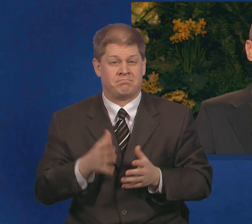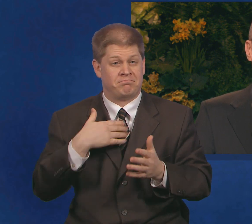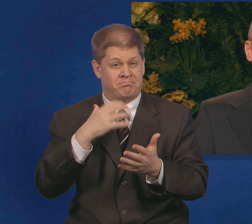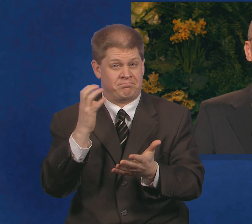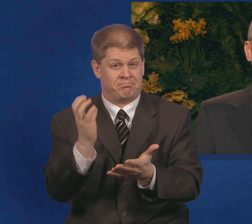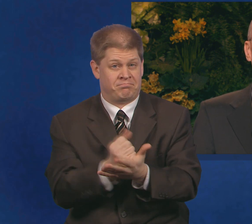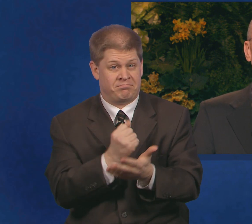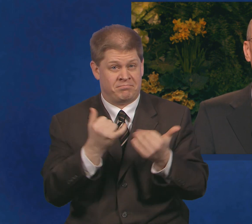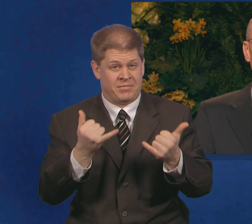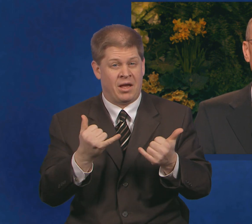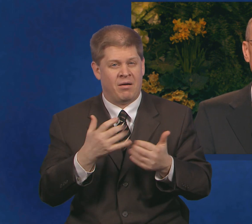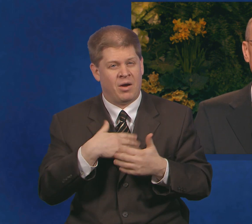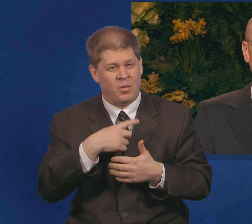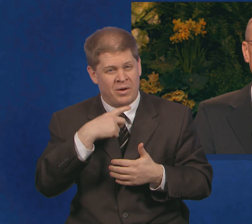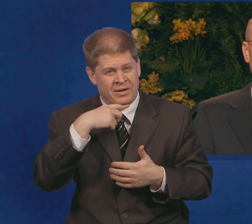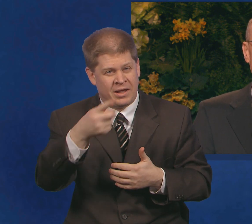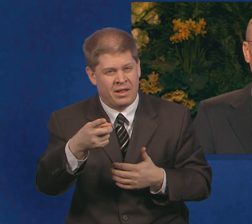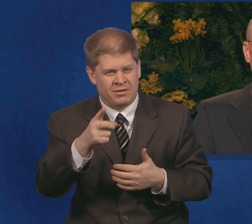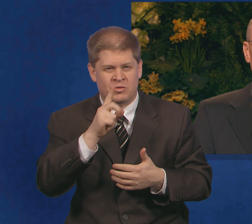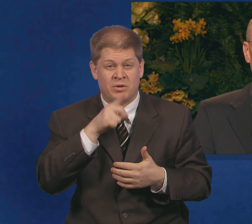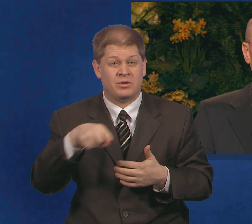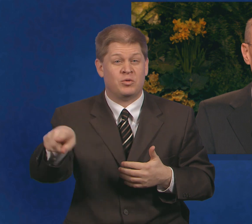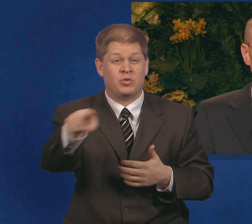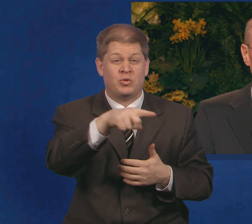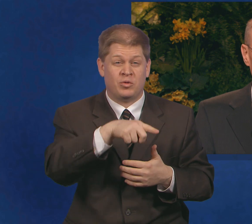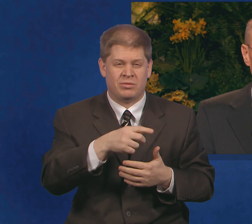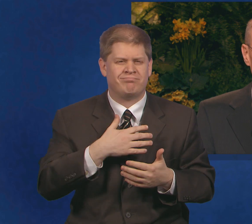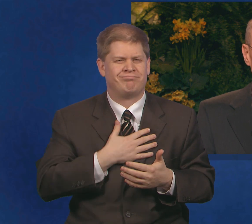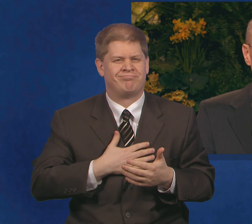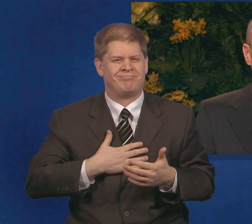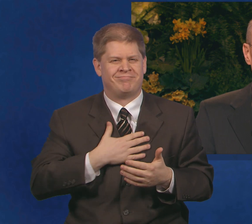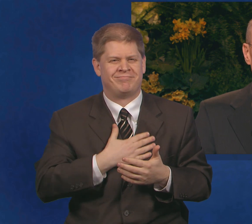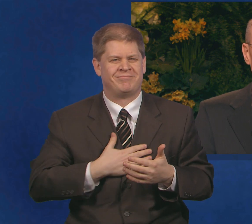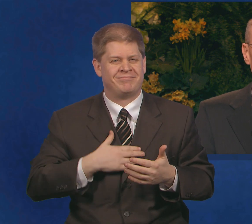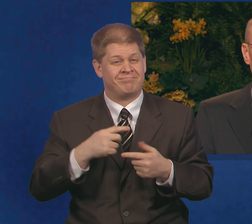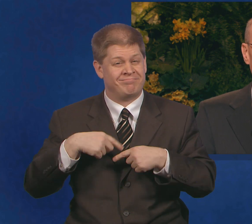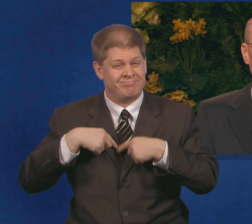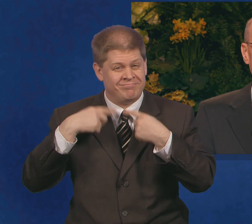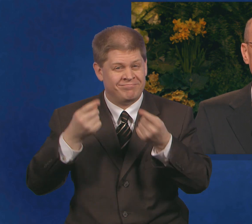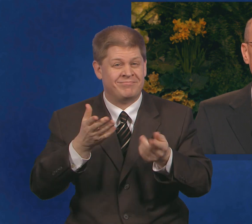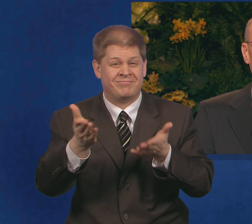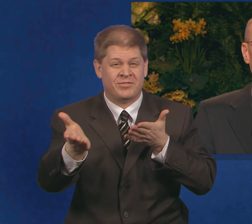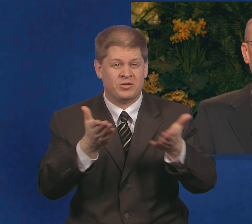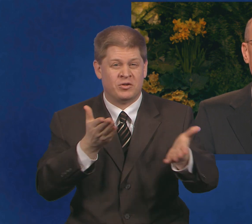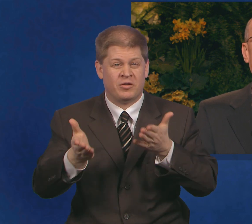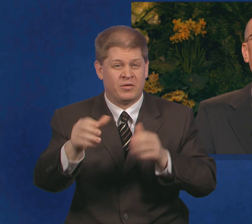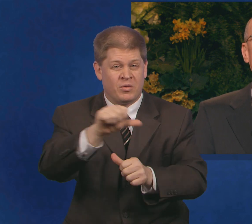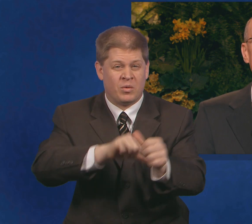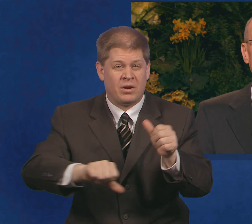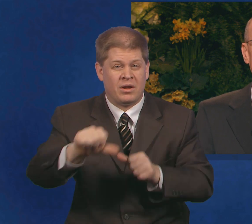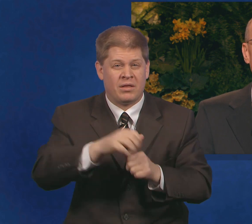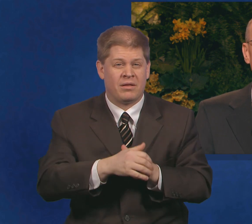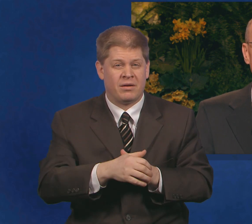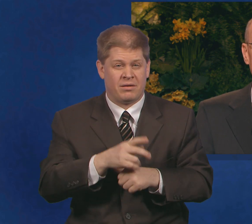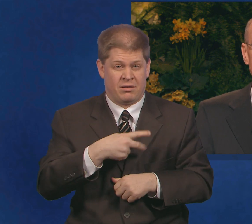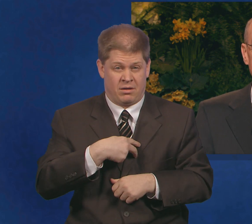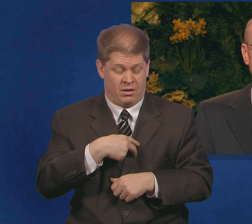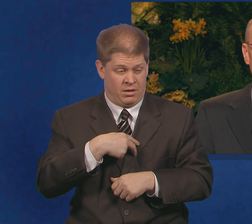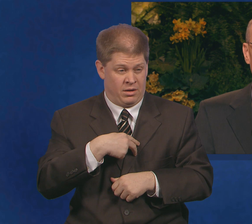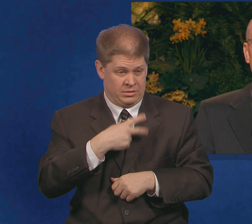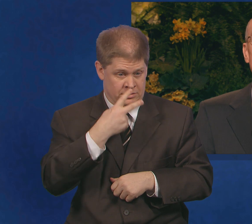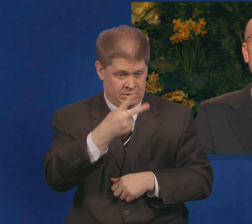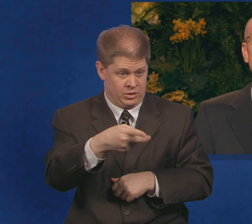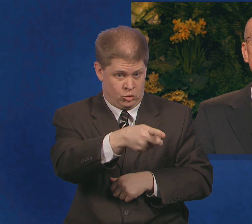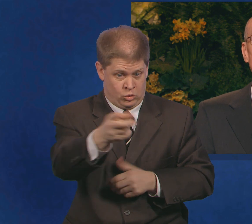to tell you how much I appreciate you. By the loving service you have given for the Lord, I have been the recipient